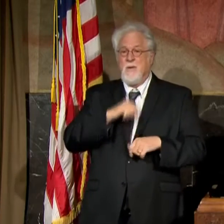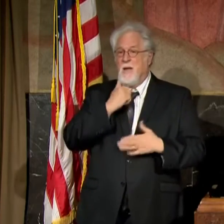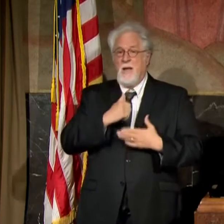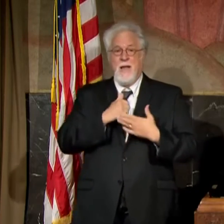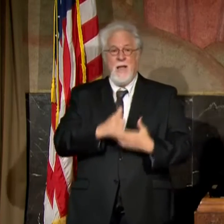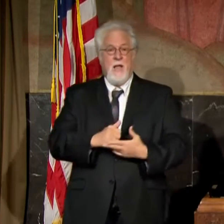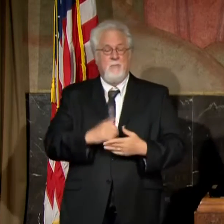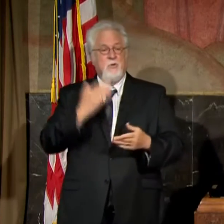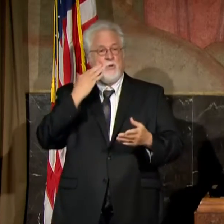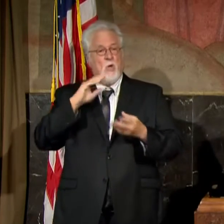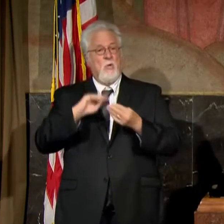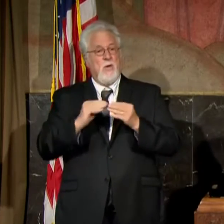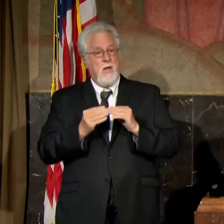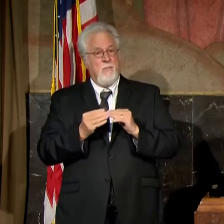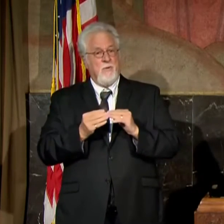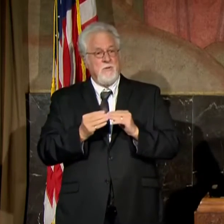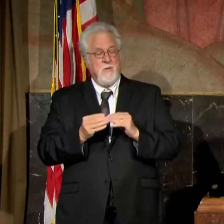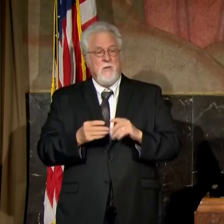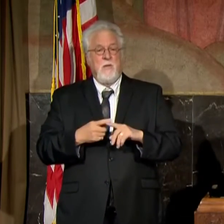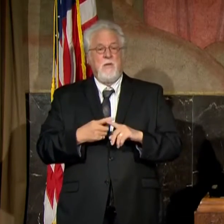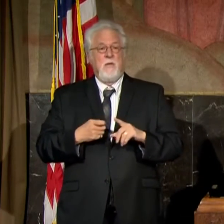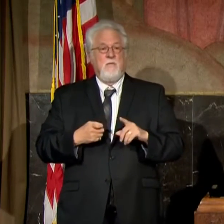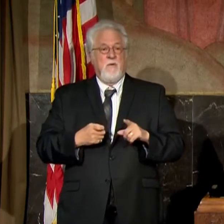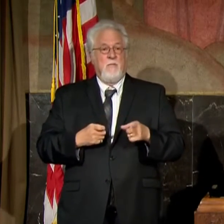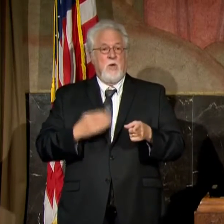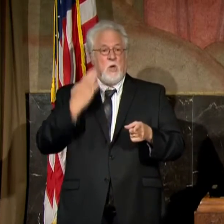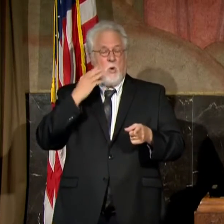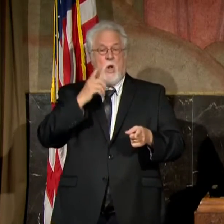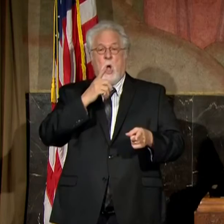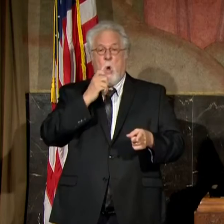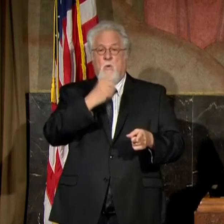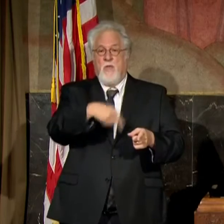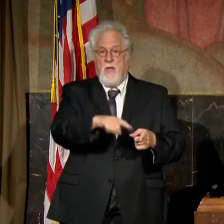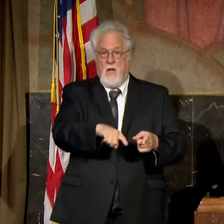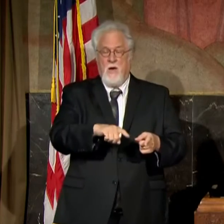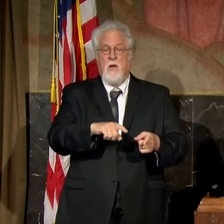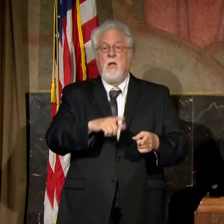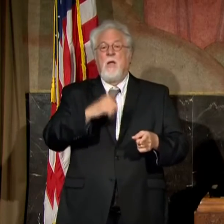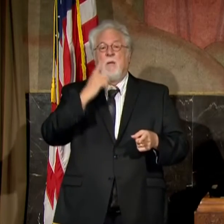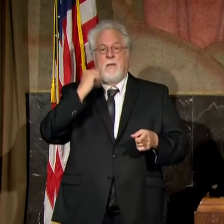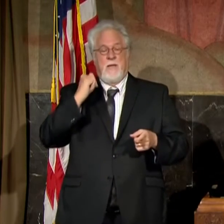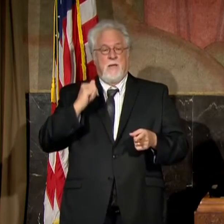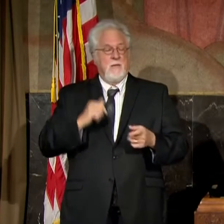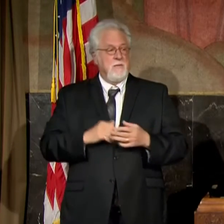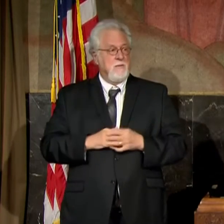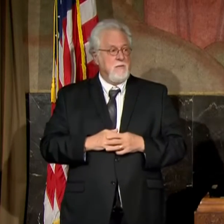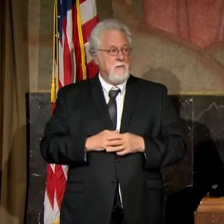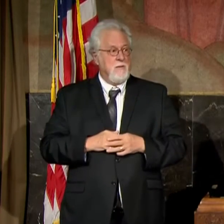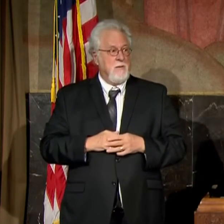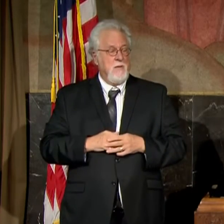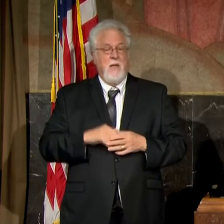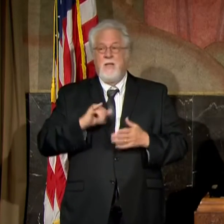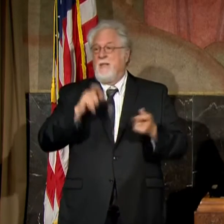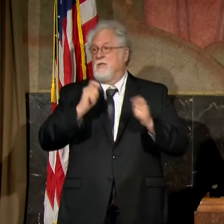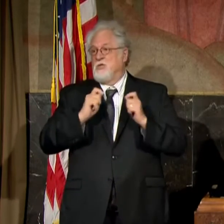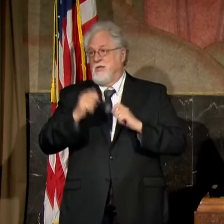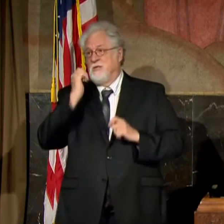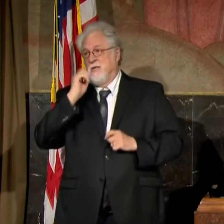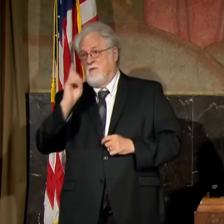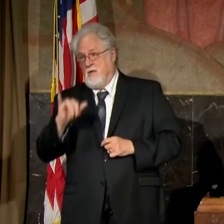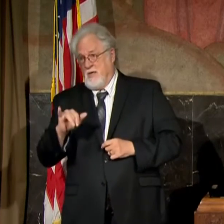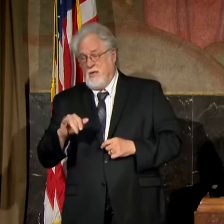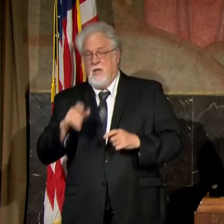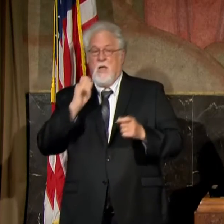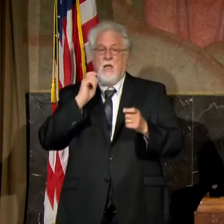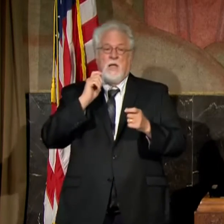help you to know the numbers from the standpoint of knowing who they are because of the fact that it changes every day. It